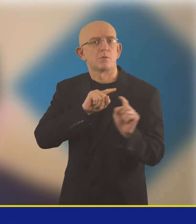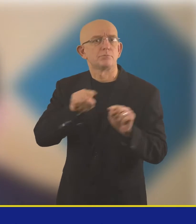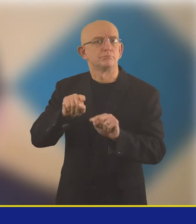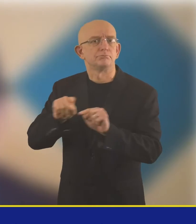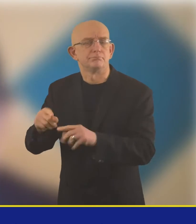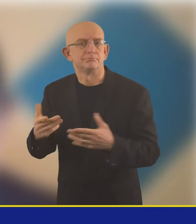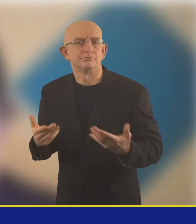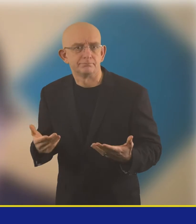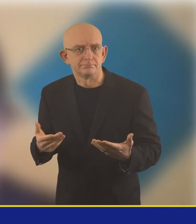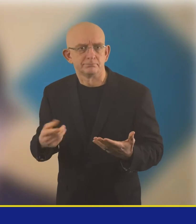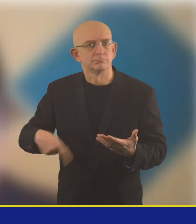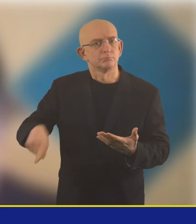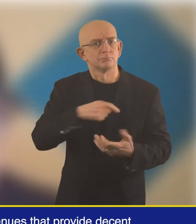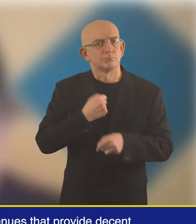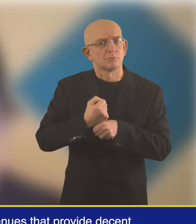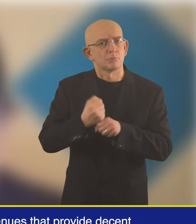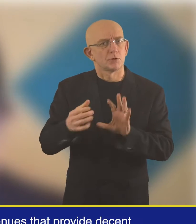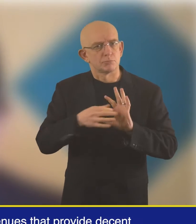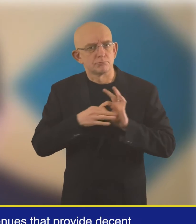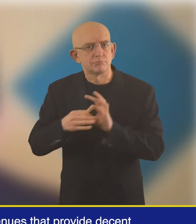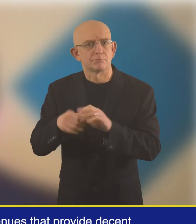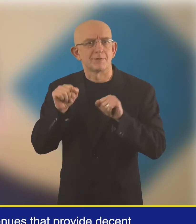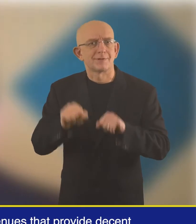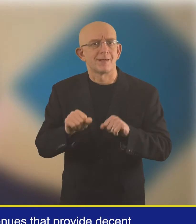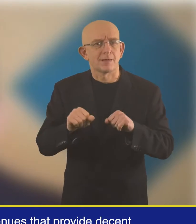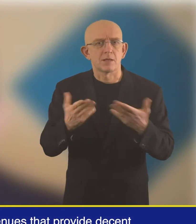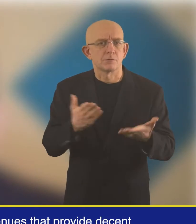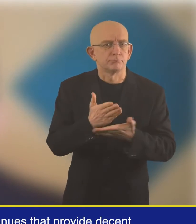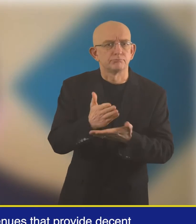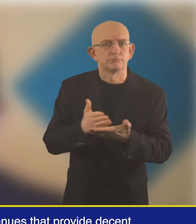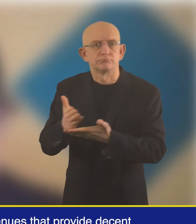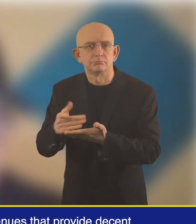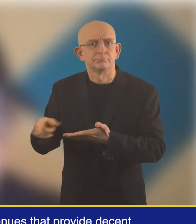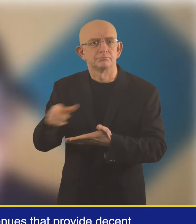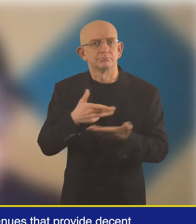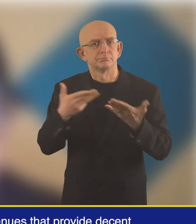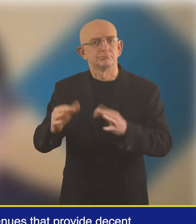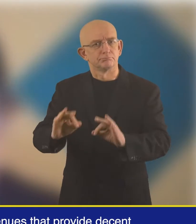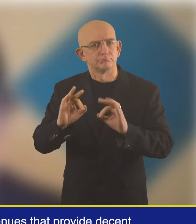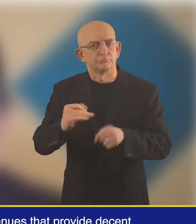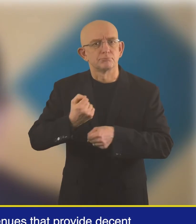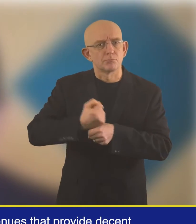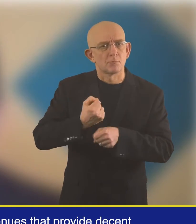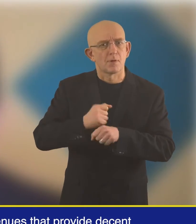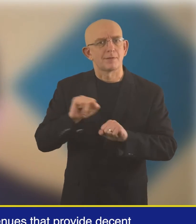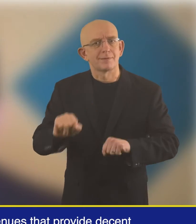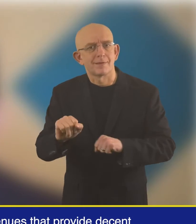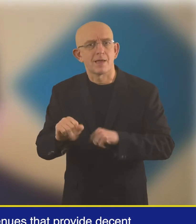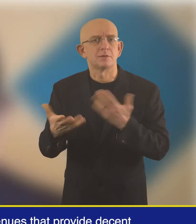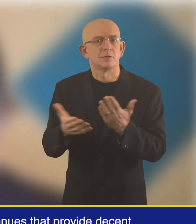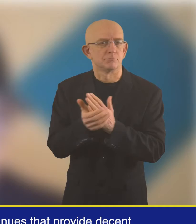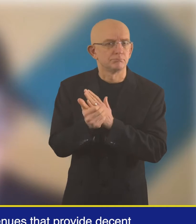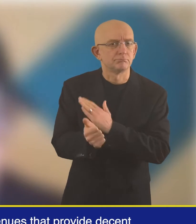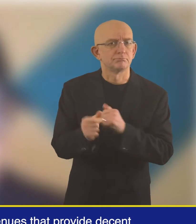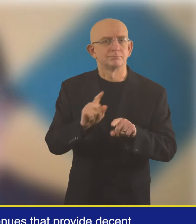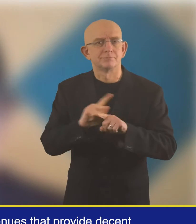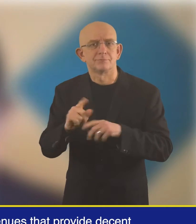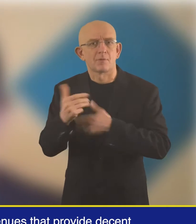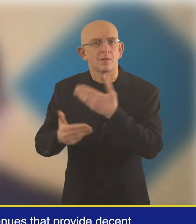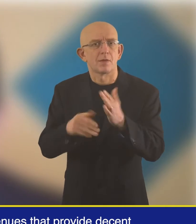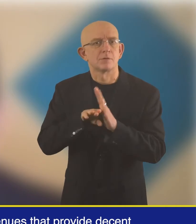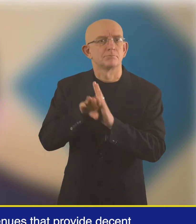employment we will work together to create avenues that provide decent work and professional